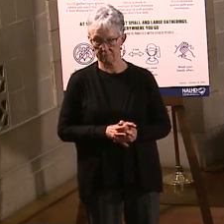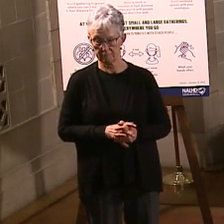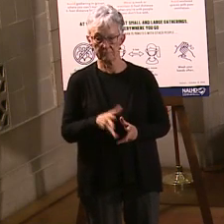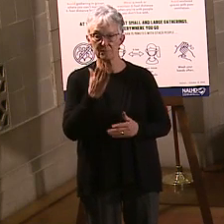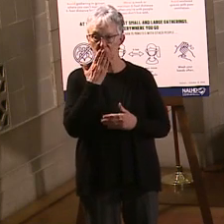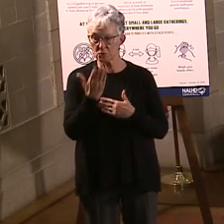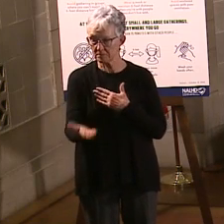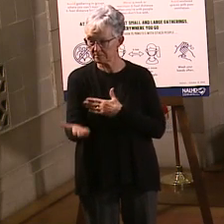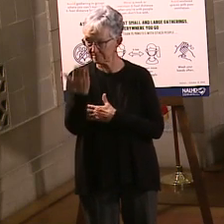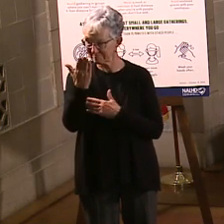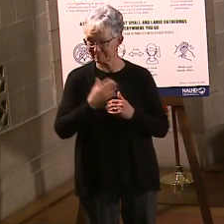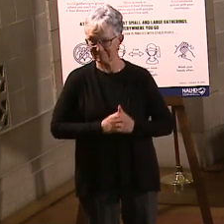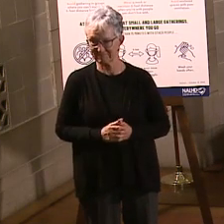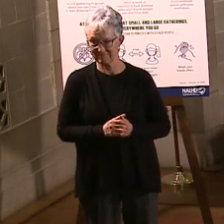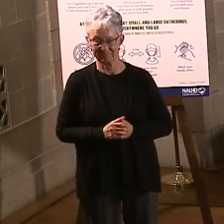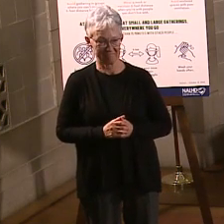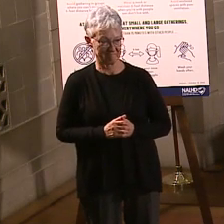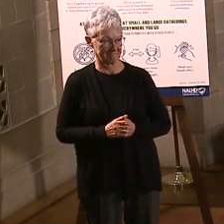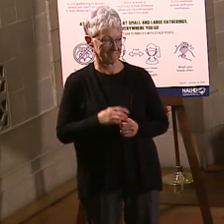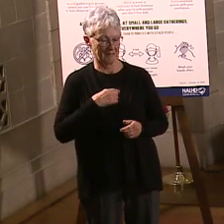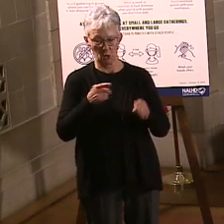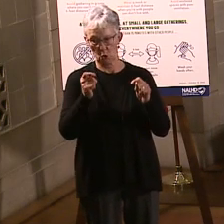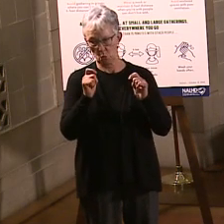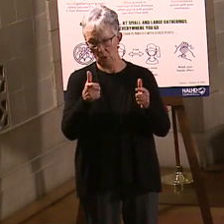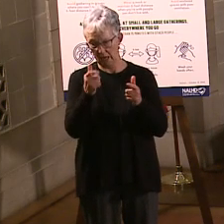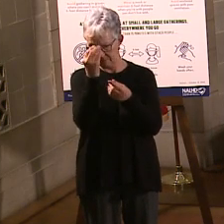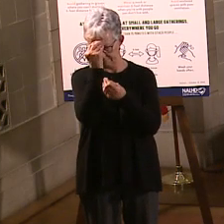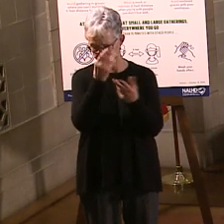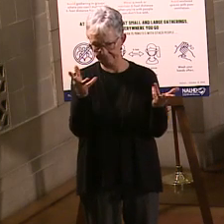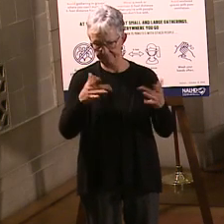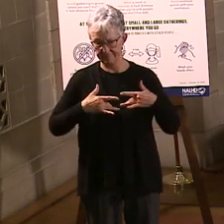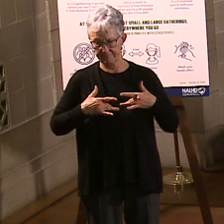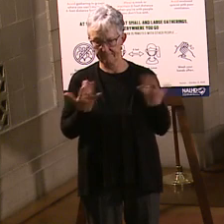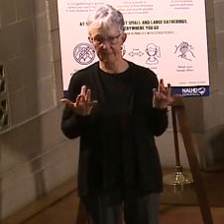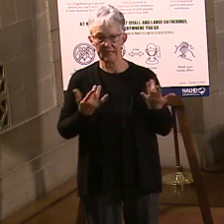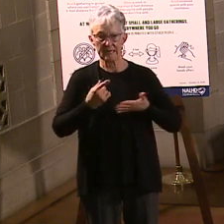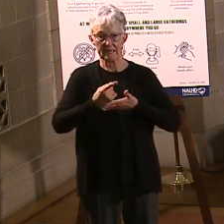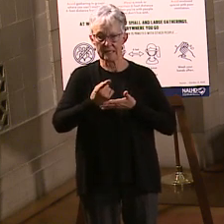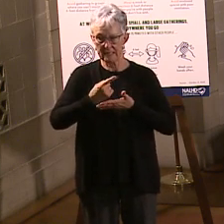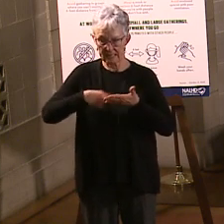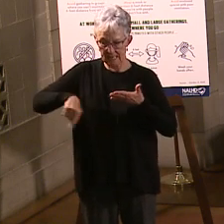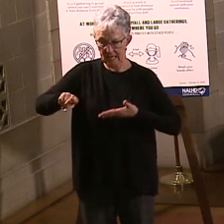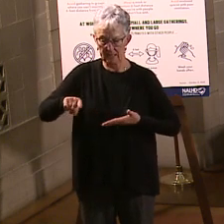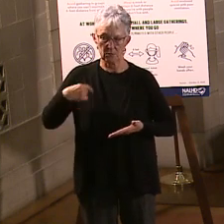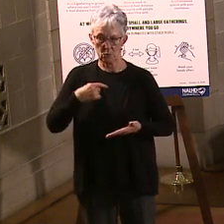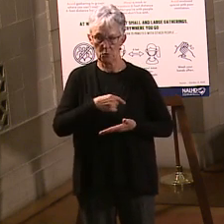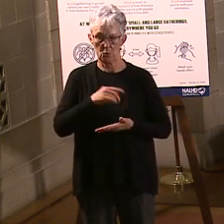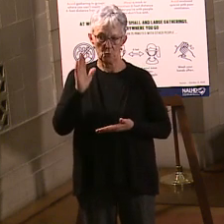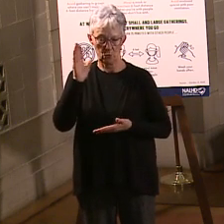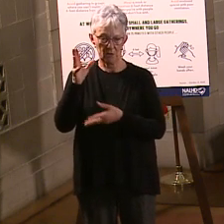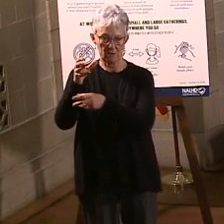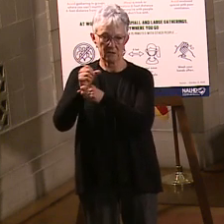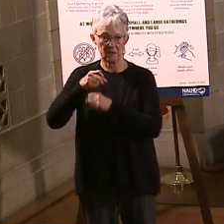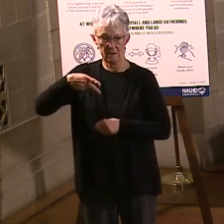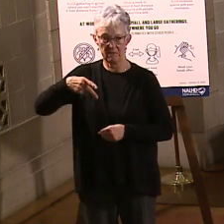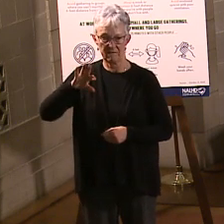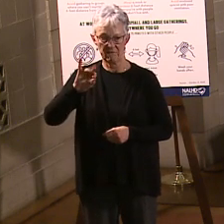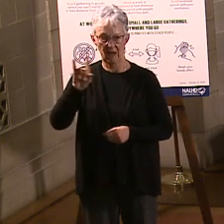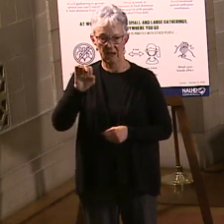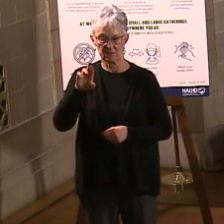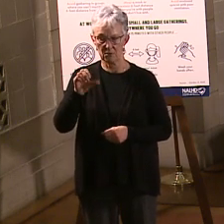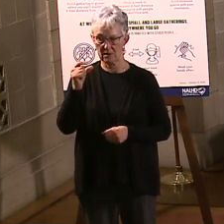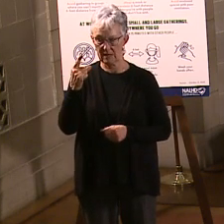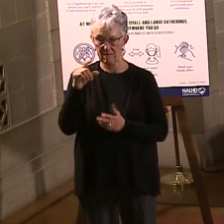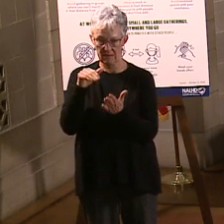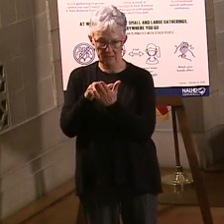Good morning. I just have a real quick update today. Next week's primary dose allocations will be Pfizer 11,700